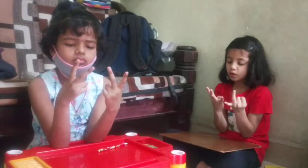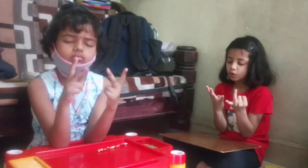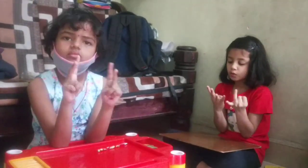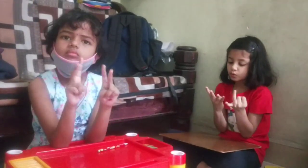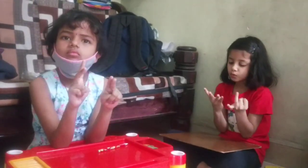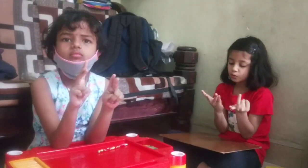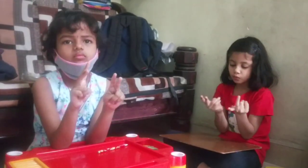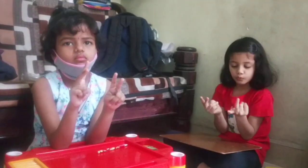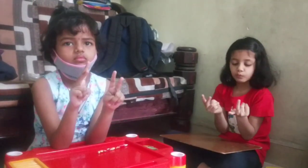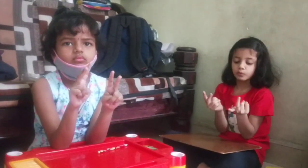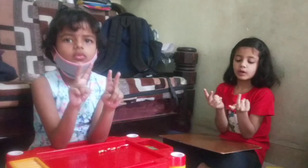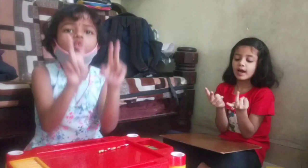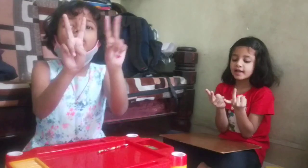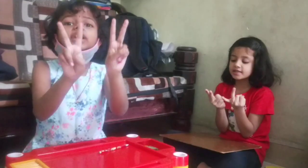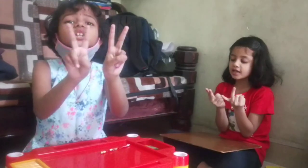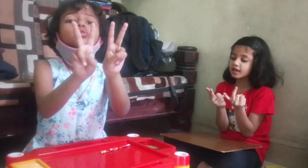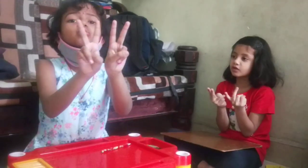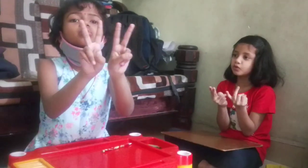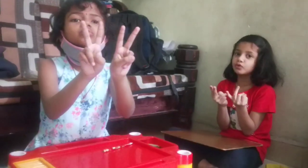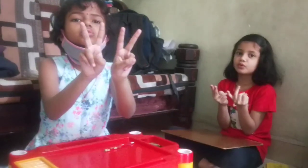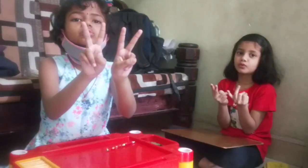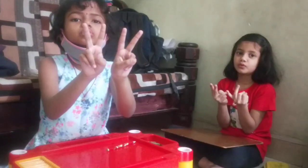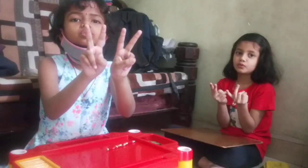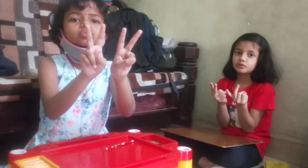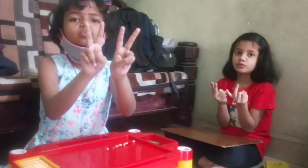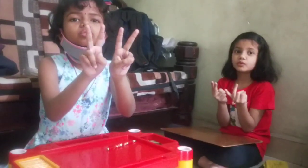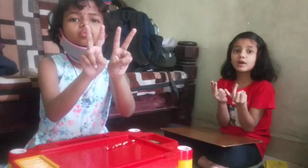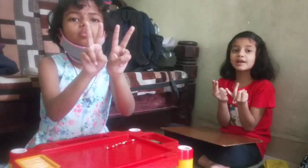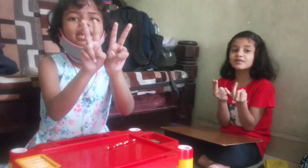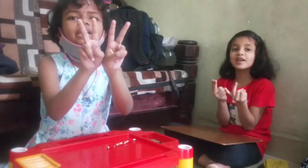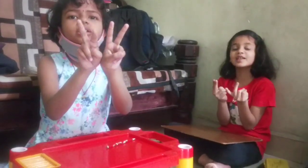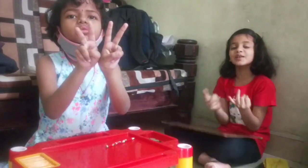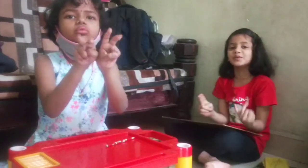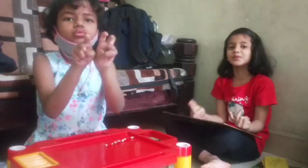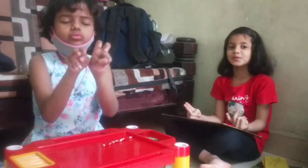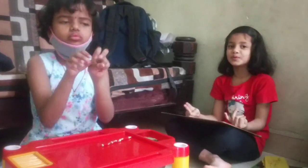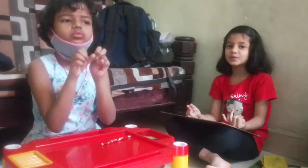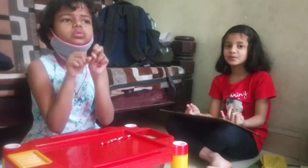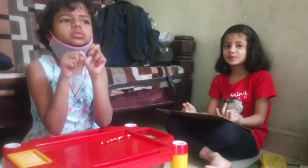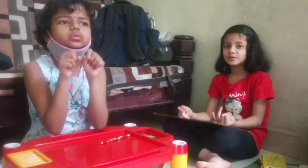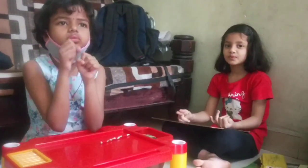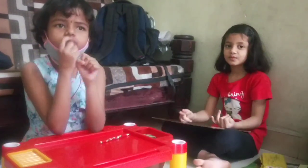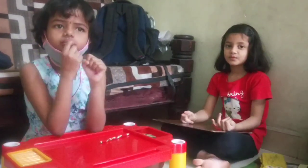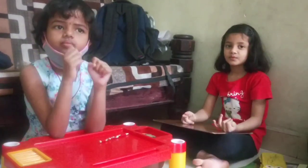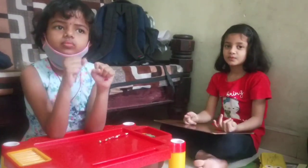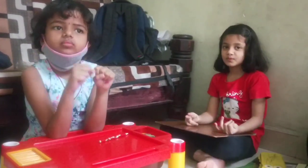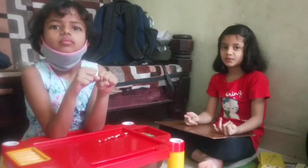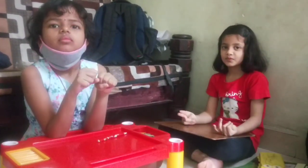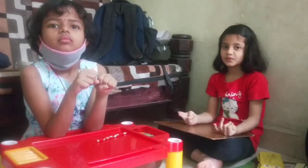Answer, 32, next sum, 31